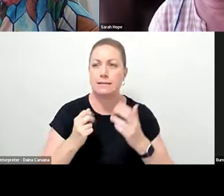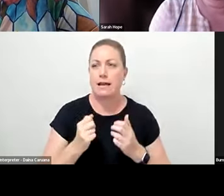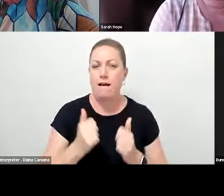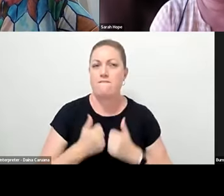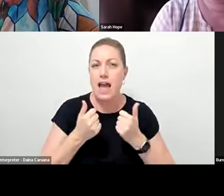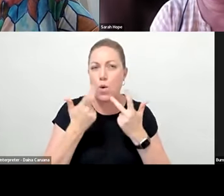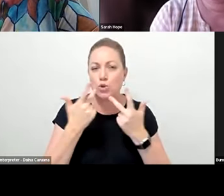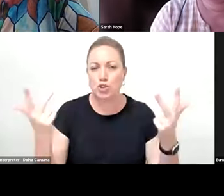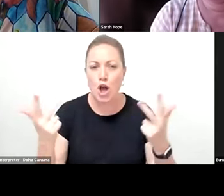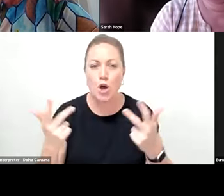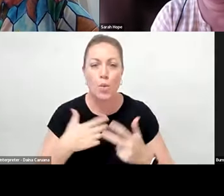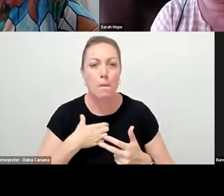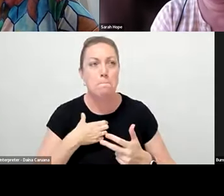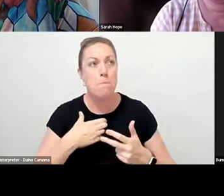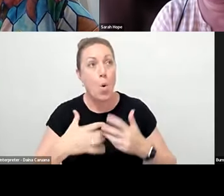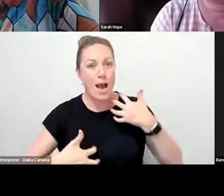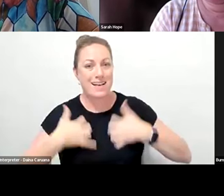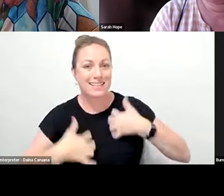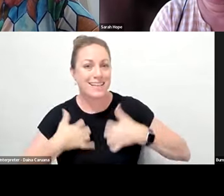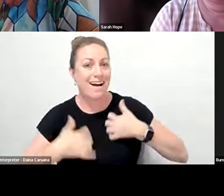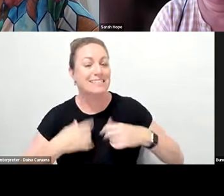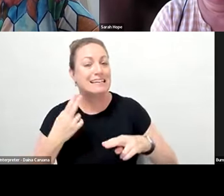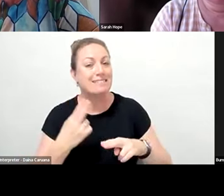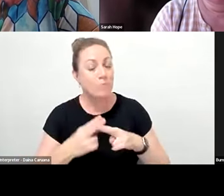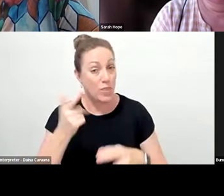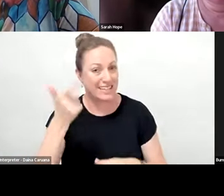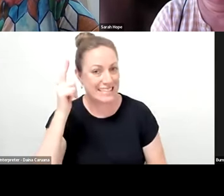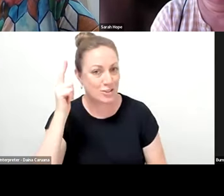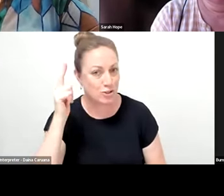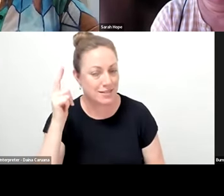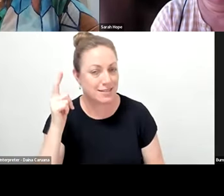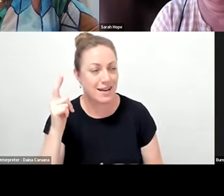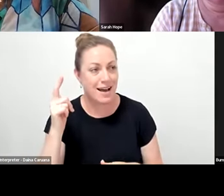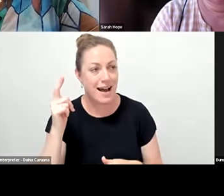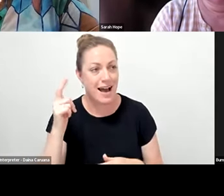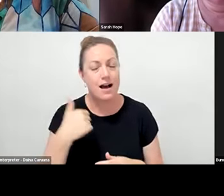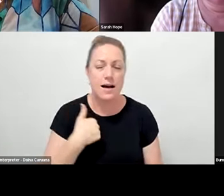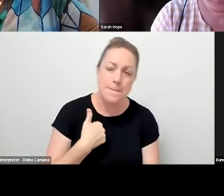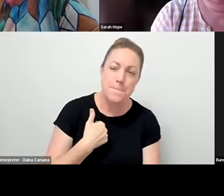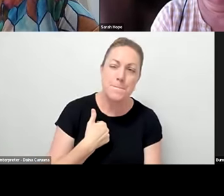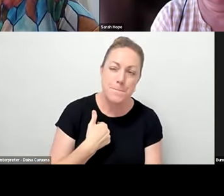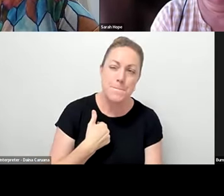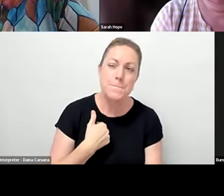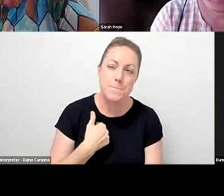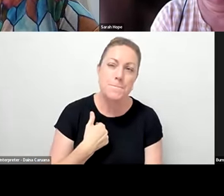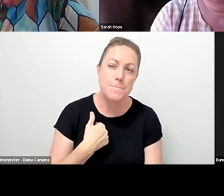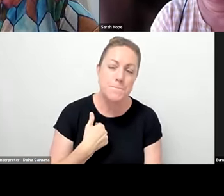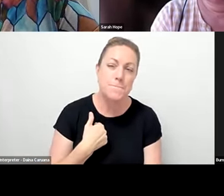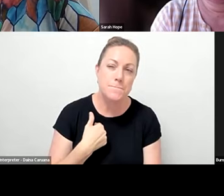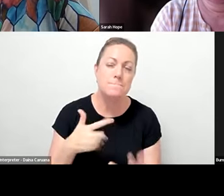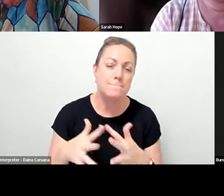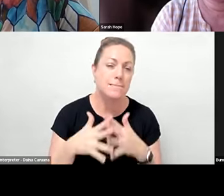exciting to the teachers than what the children were responding to. They were just, I just was like, ah, like this could be quite useful.